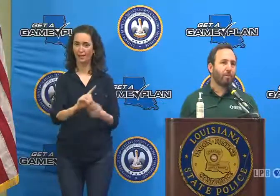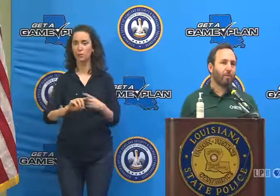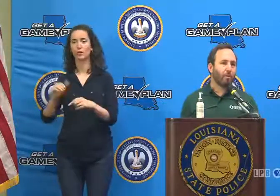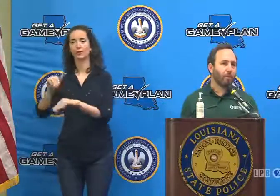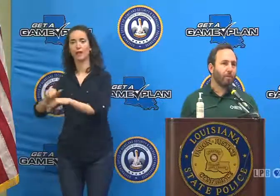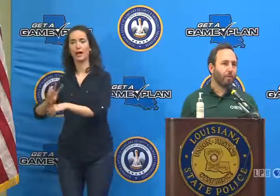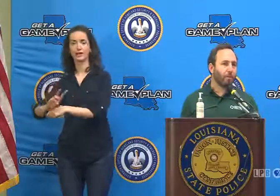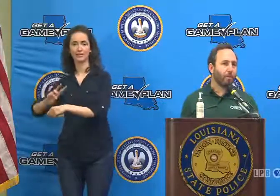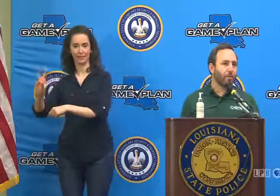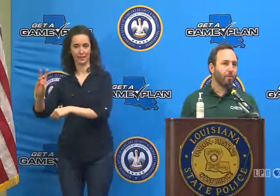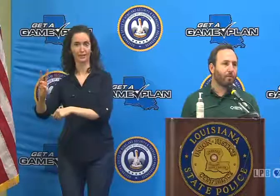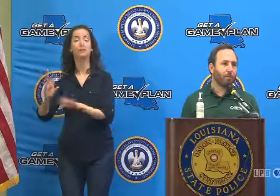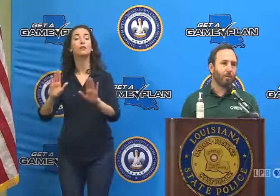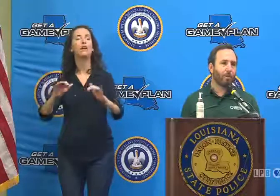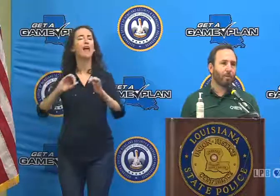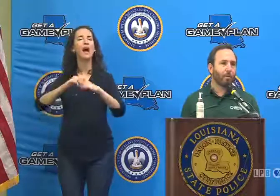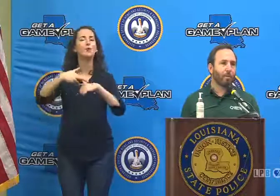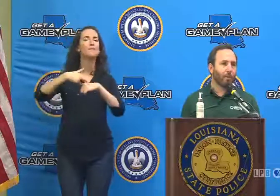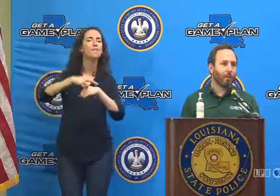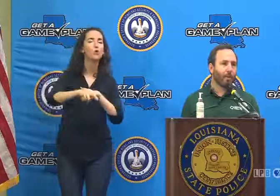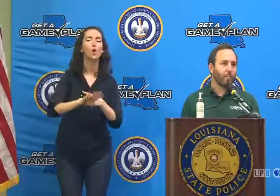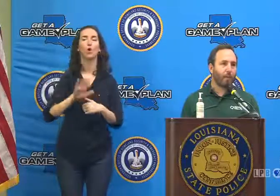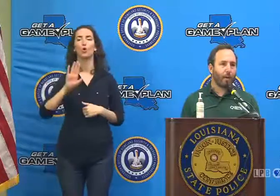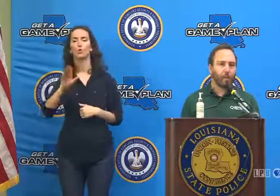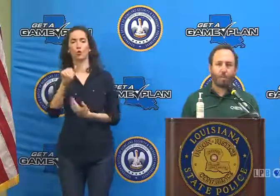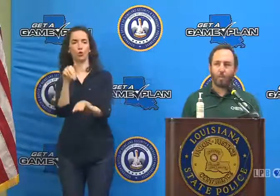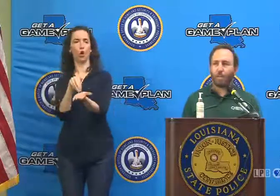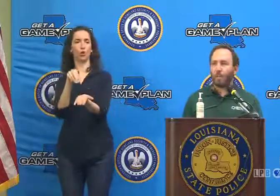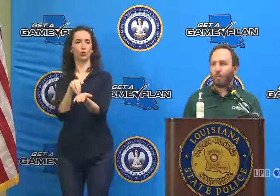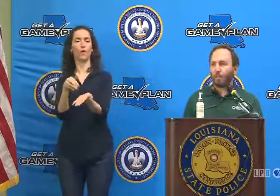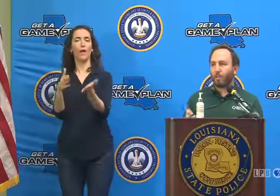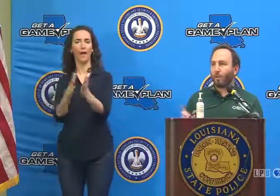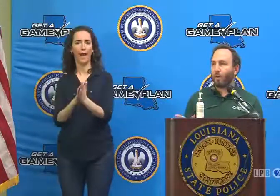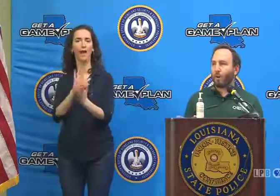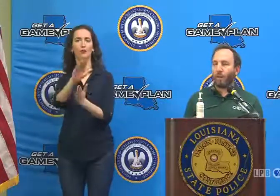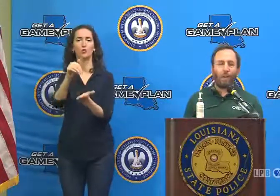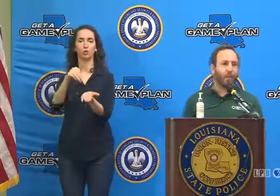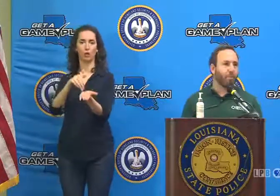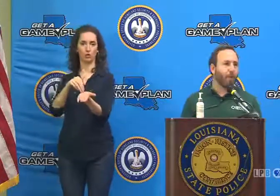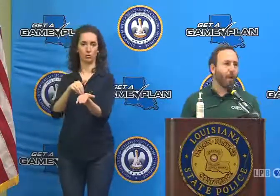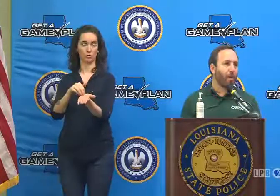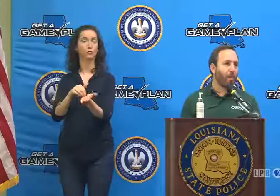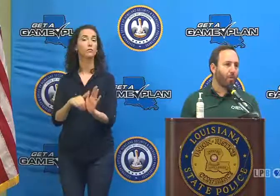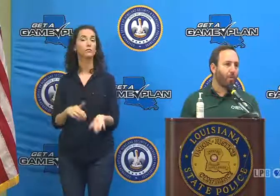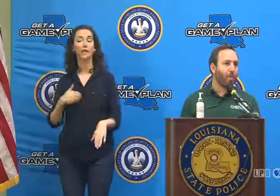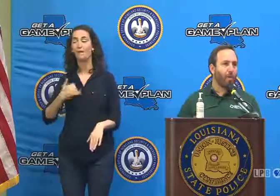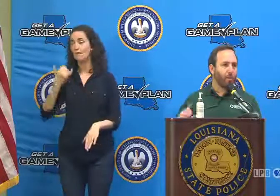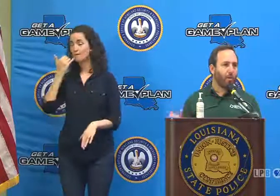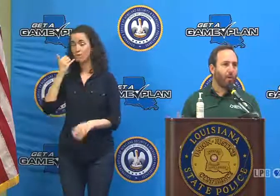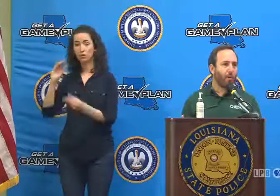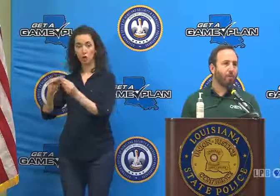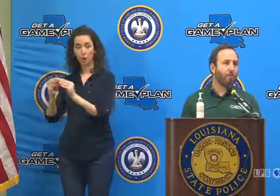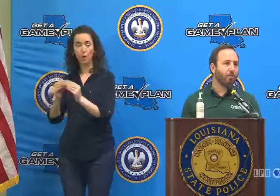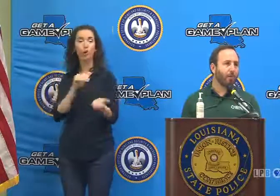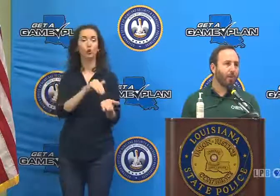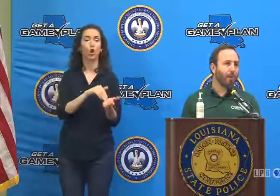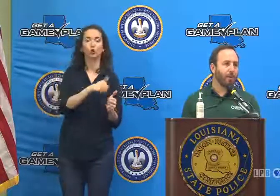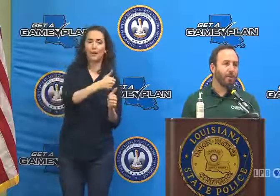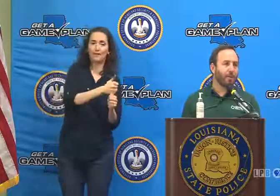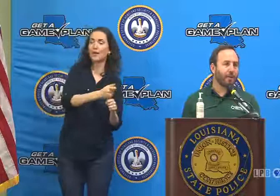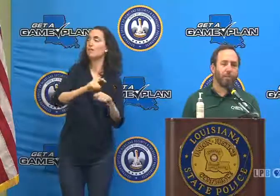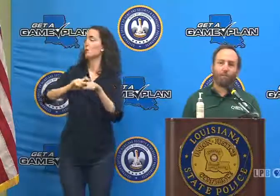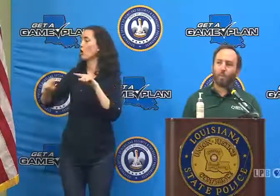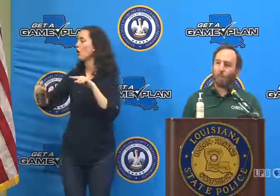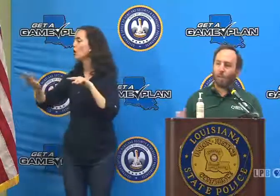through your physician or your care provider. So there's a clinical hotline that providers will call to refer